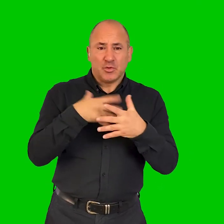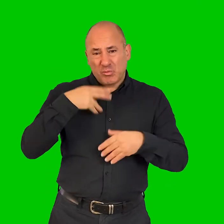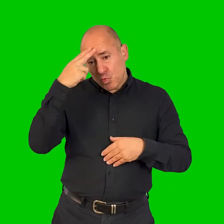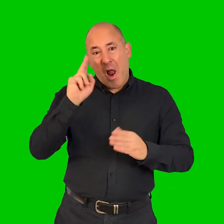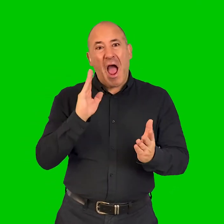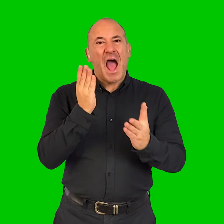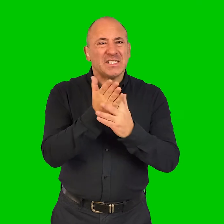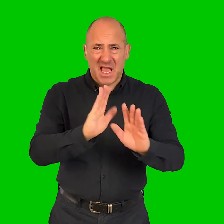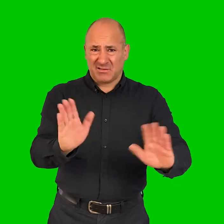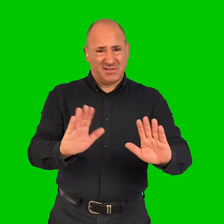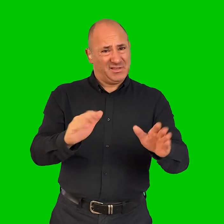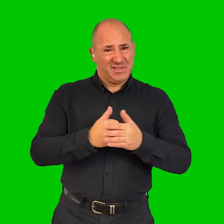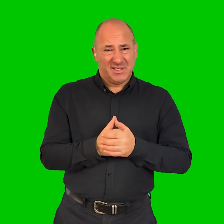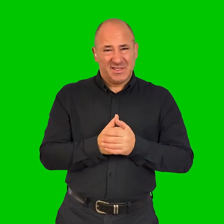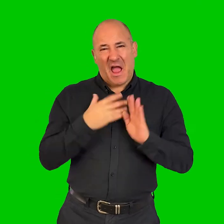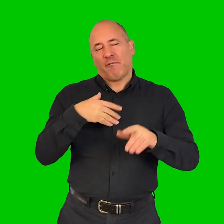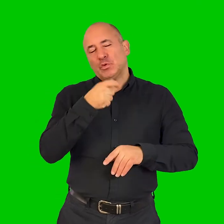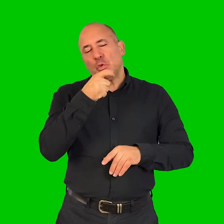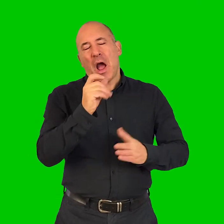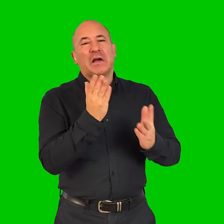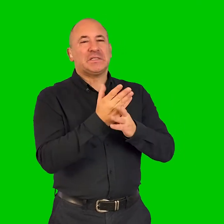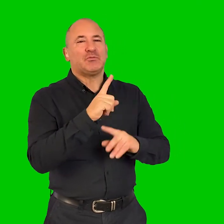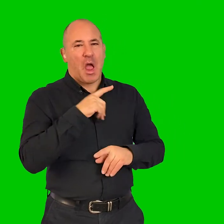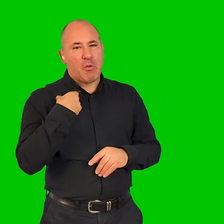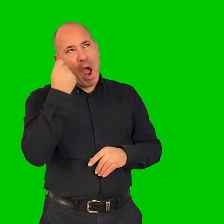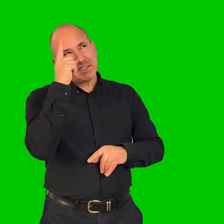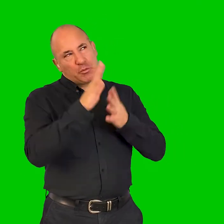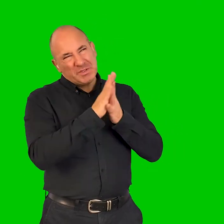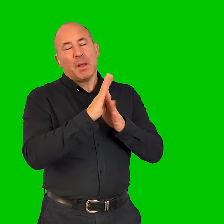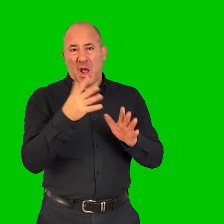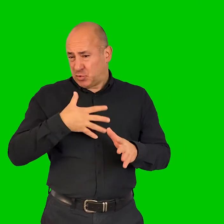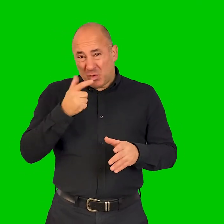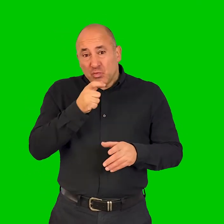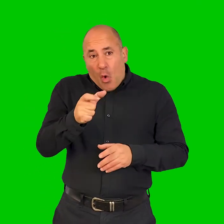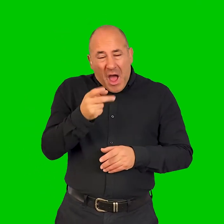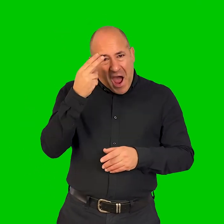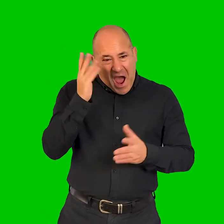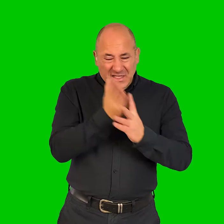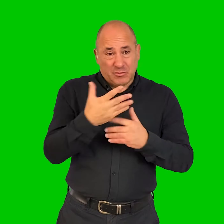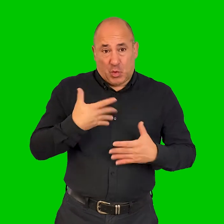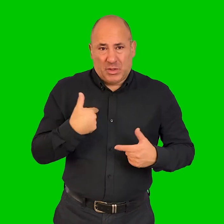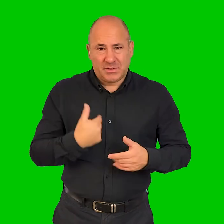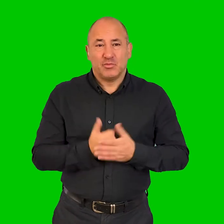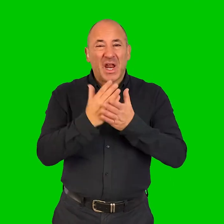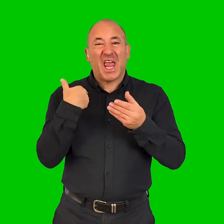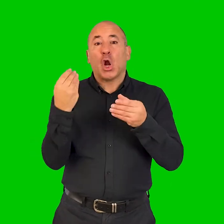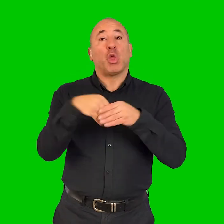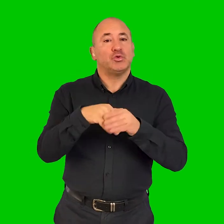not to call it access anymore, but, you know, we call it that so it's understandable what that means. But it's that it's inclusion to